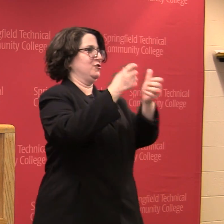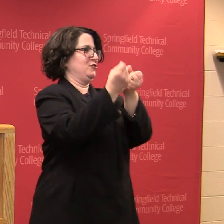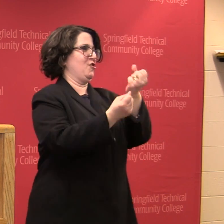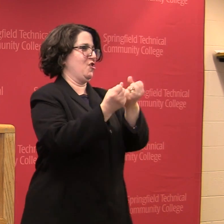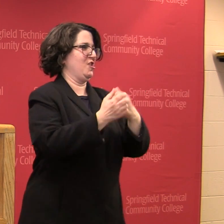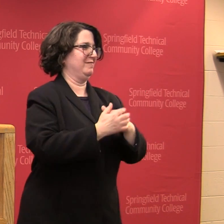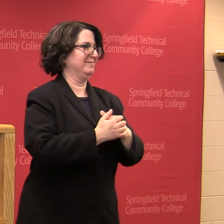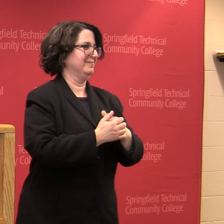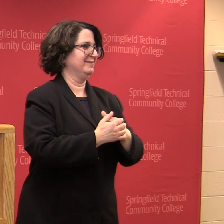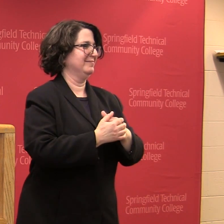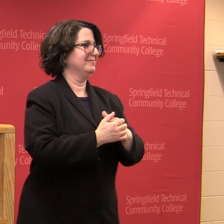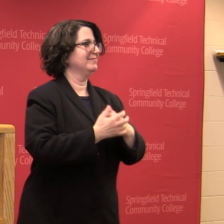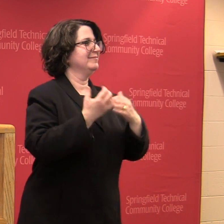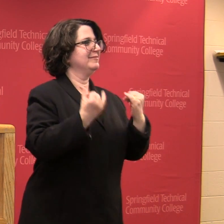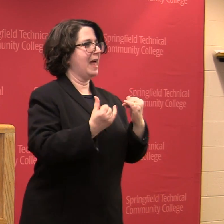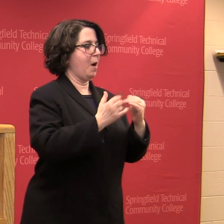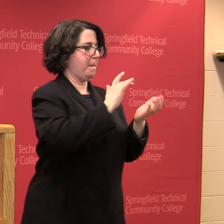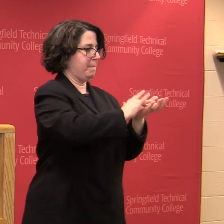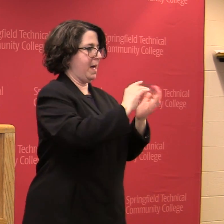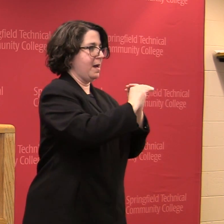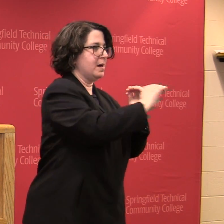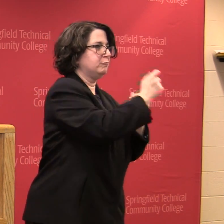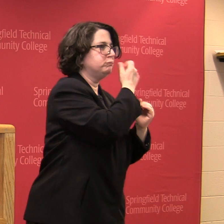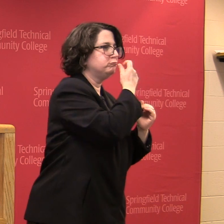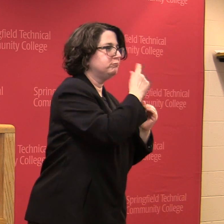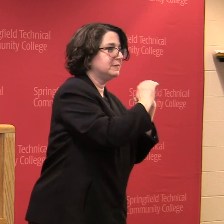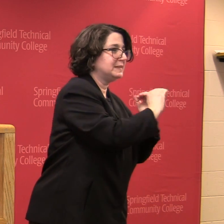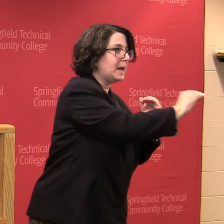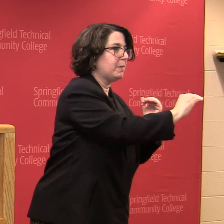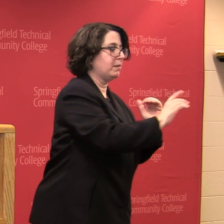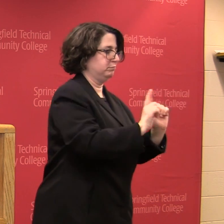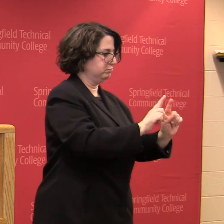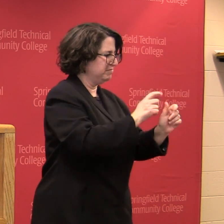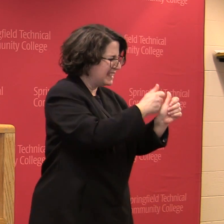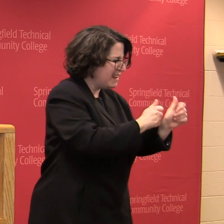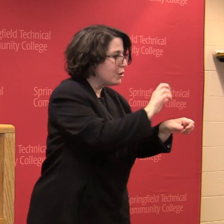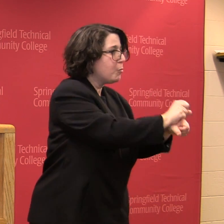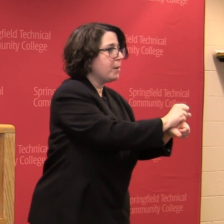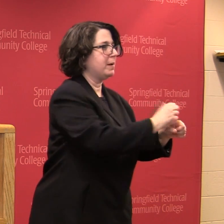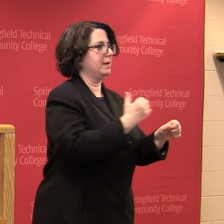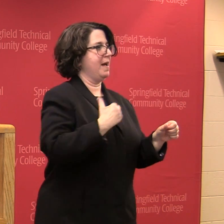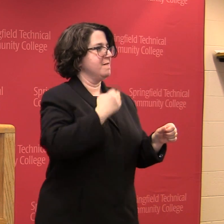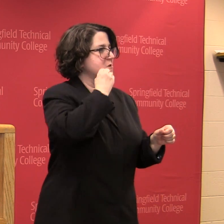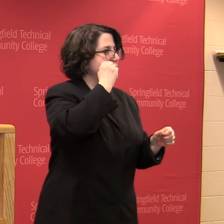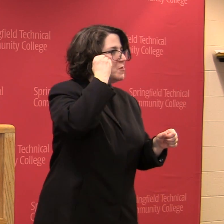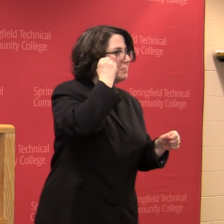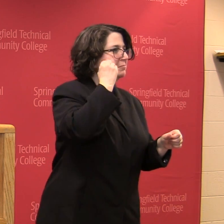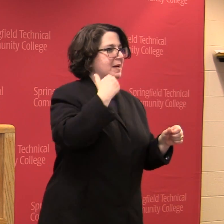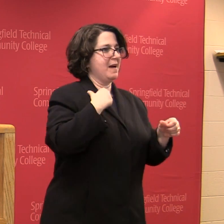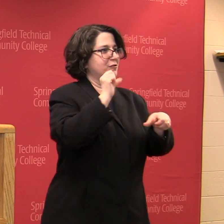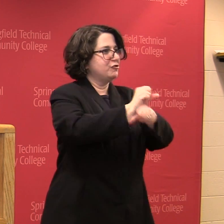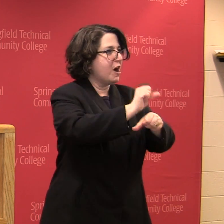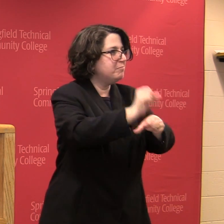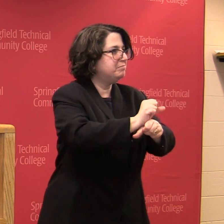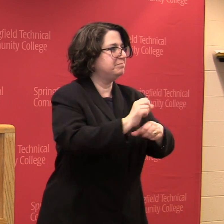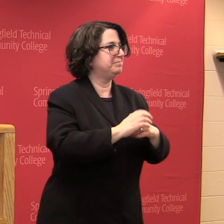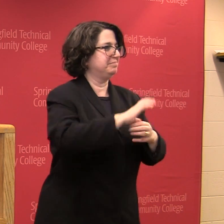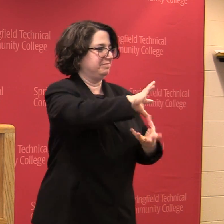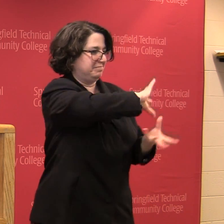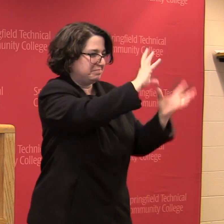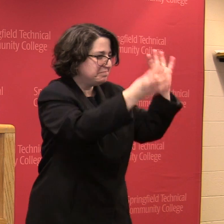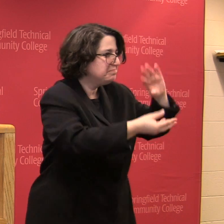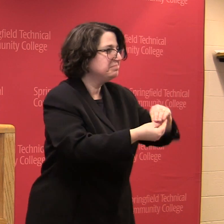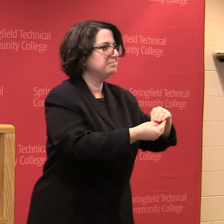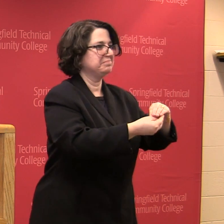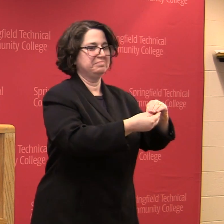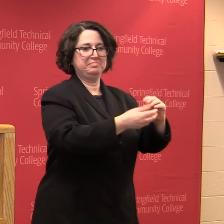Now, I'm stable on my meds. I go to all appointments. I have housing. I have employment, and everything I